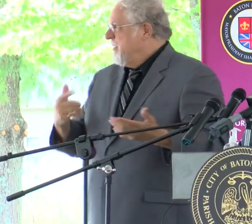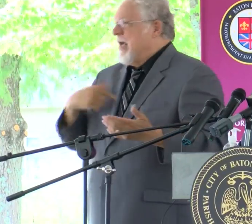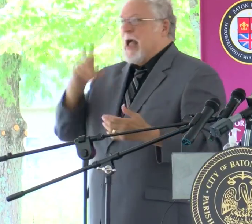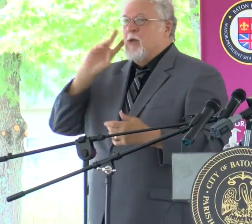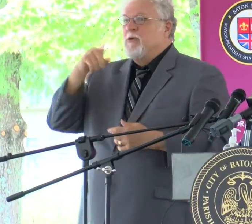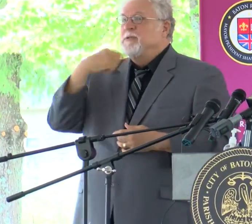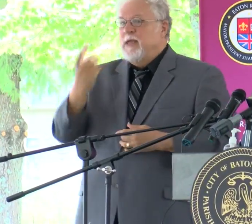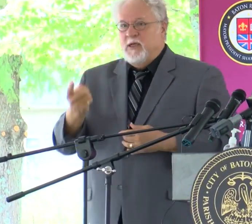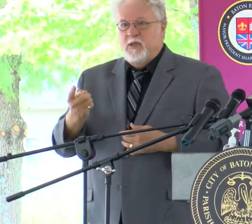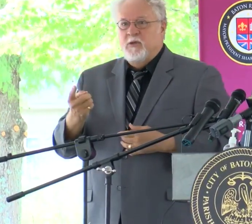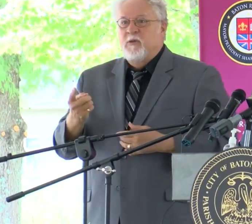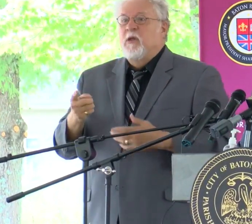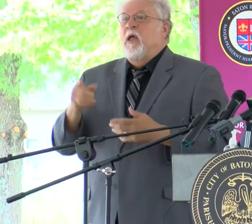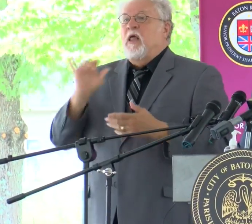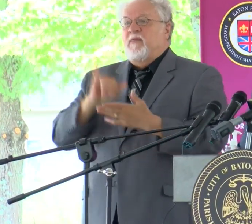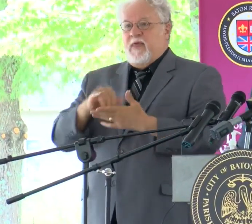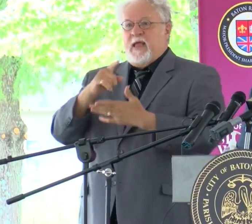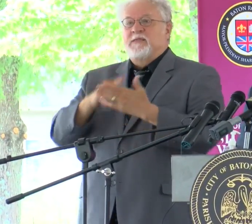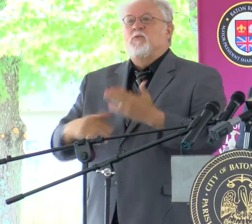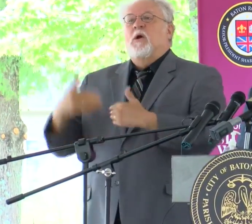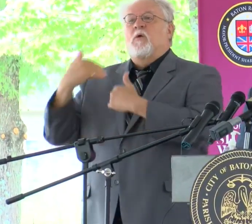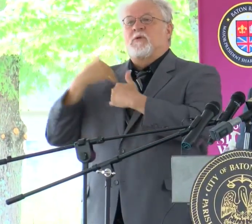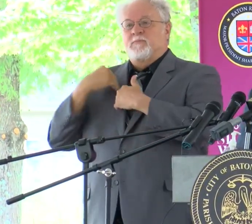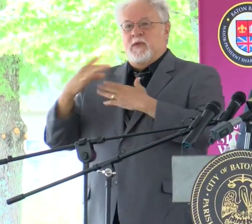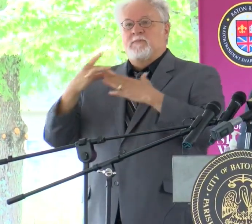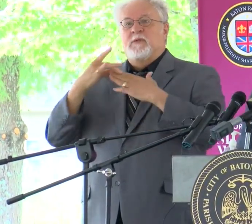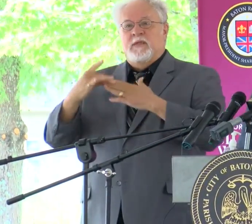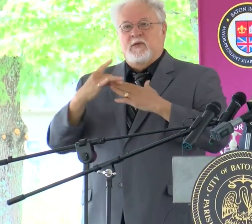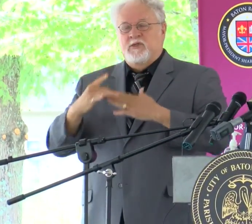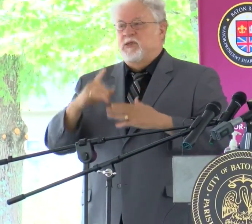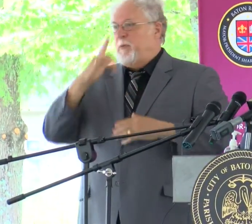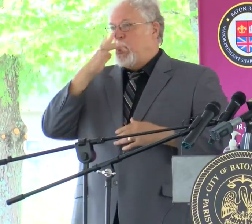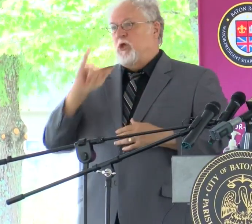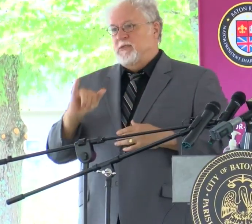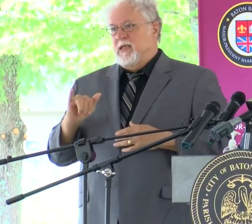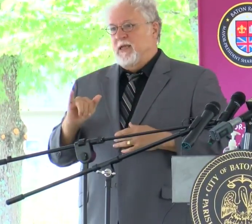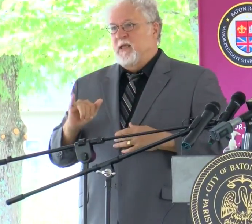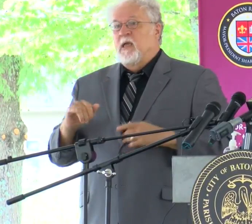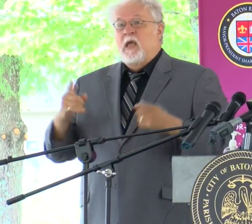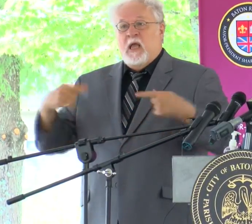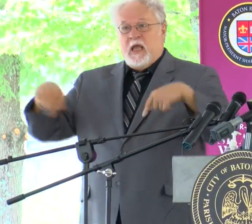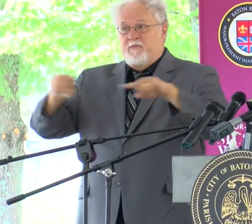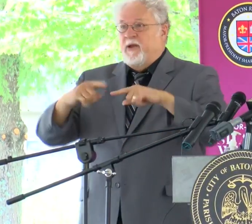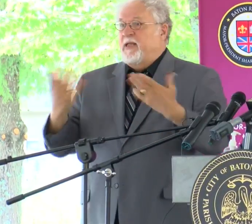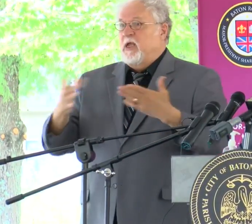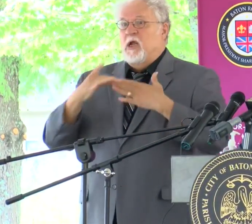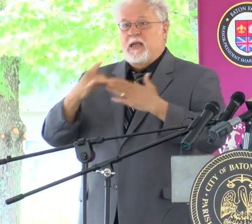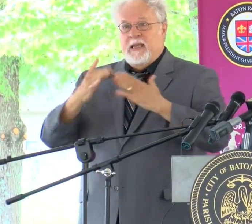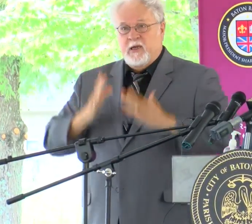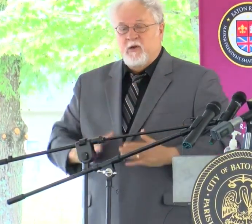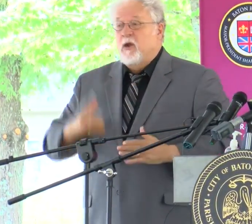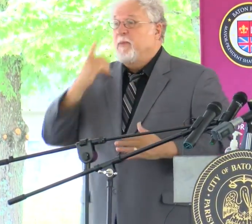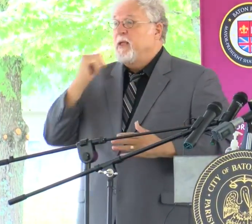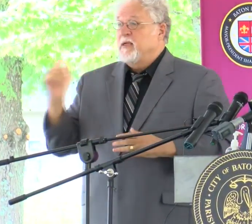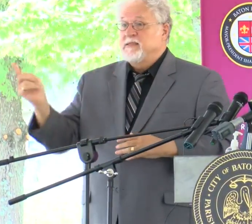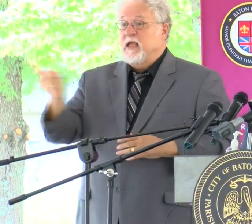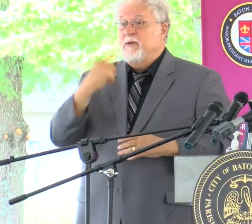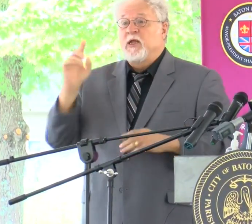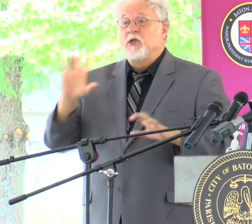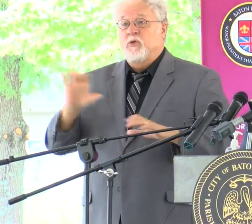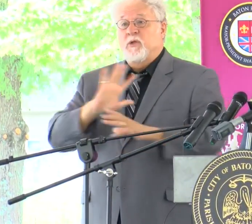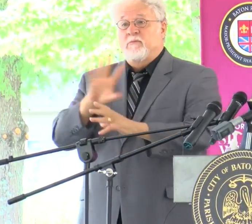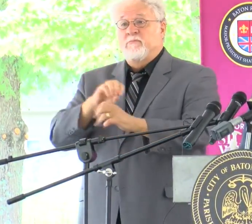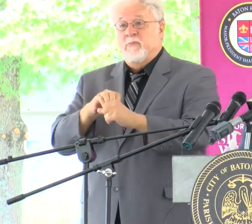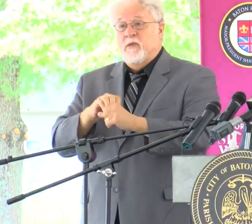tell you, this is what responsible leadership looks like. And everybody here is a leader because everybody is doing their